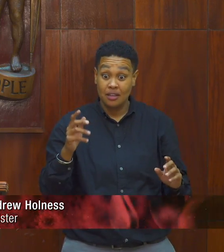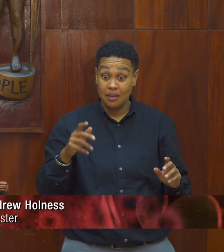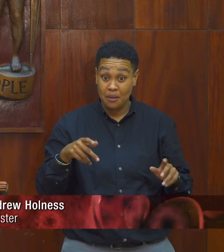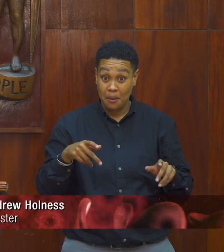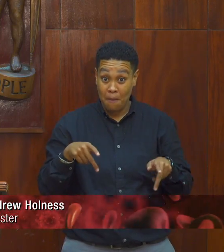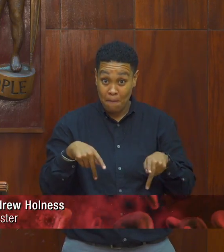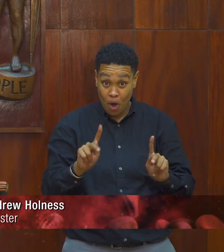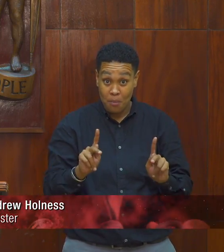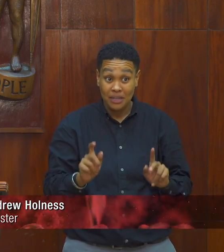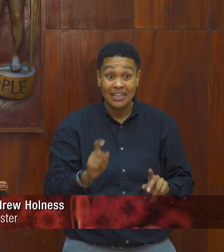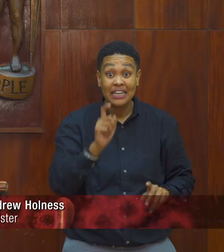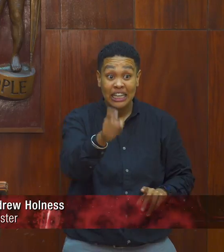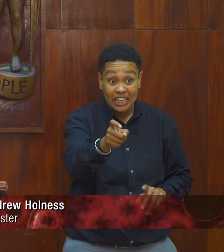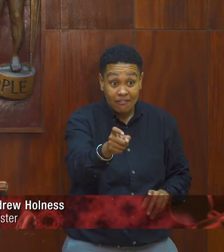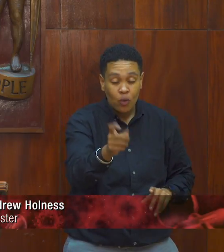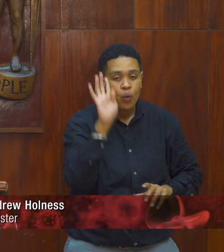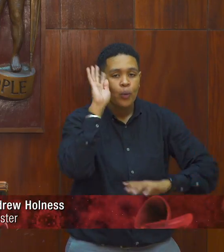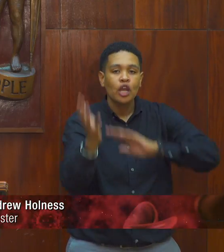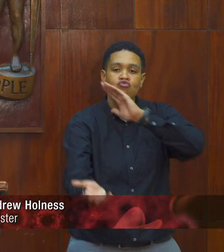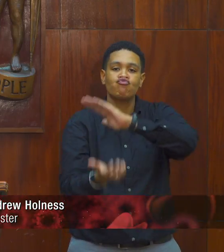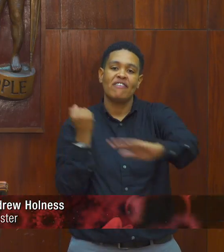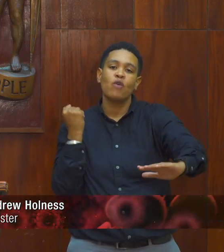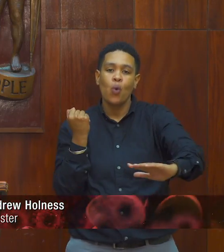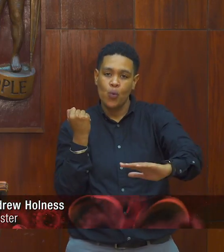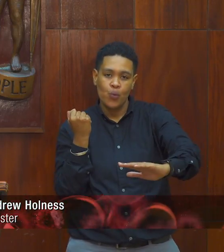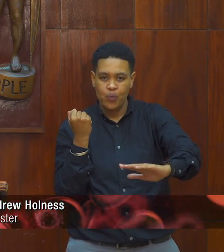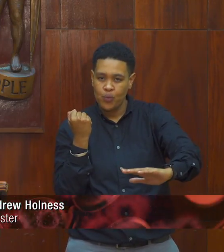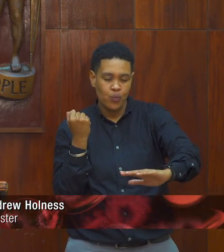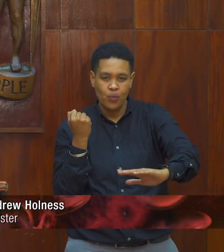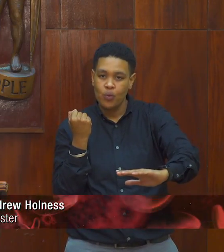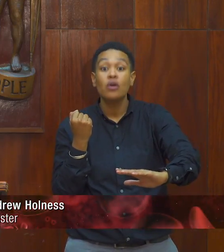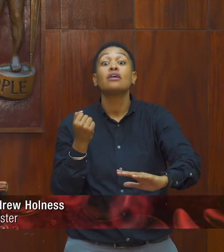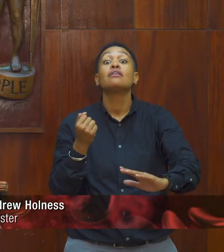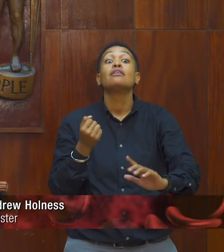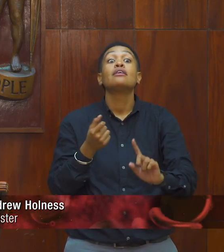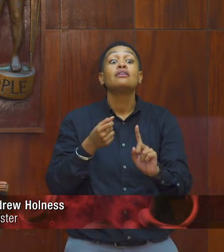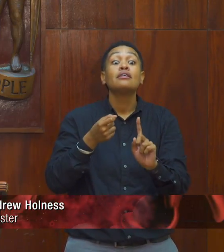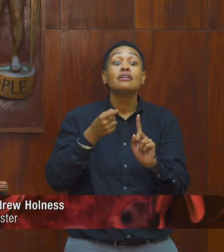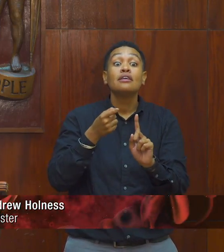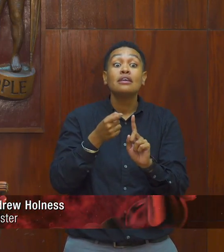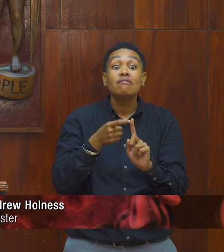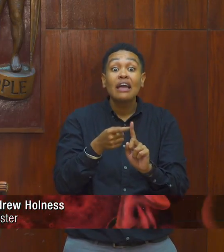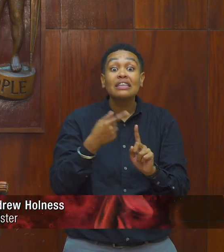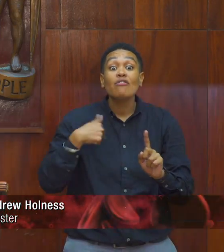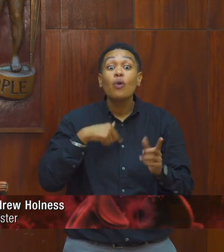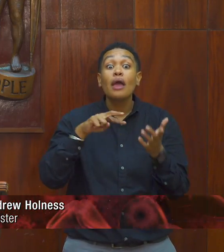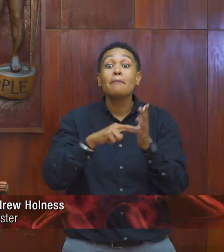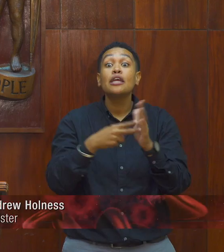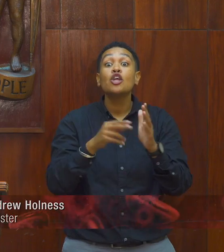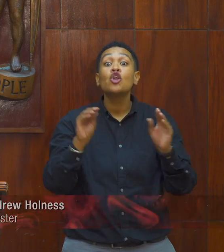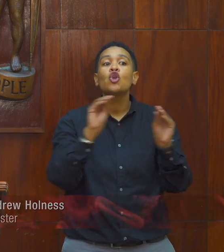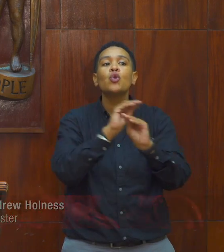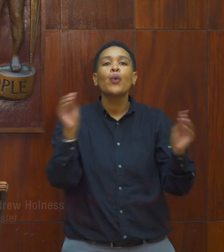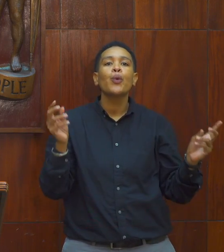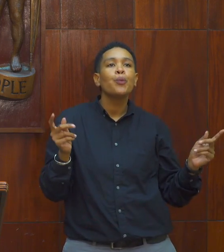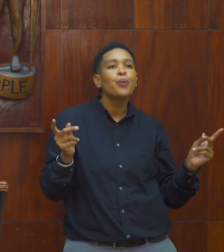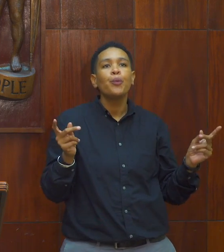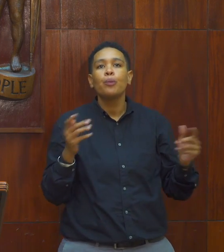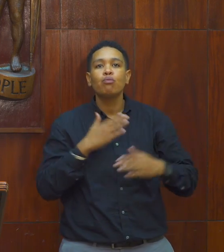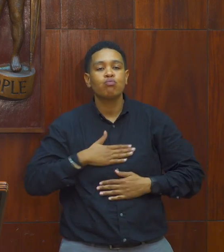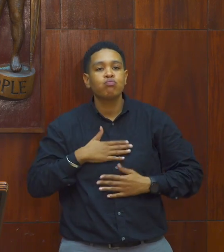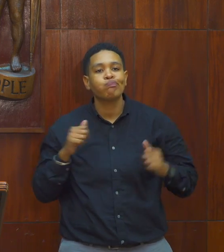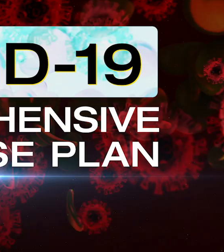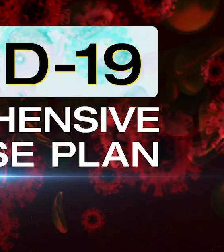will be rescinded, revoked. Effectively, we are placing a ban on those forms